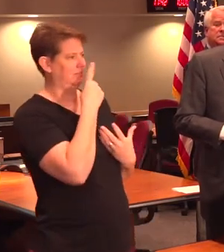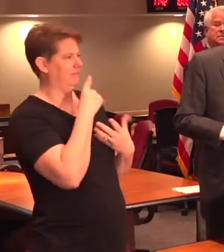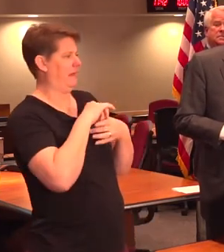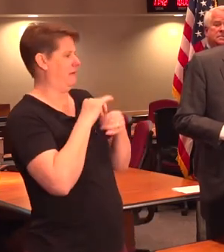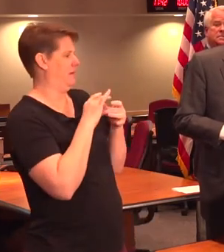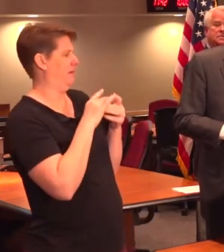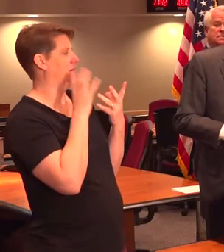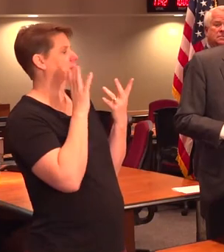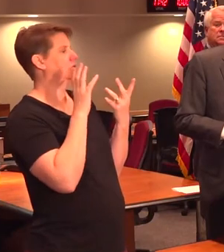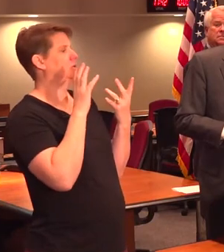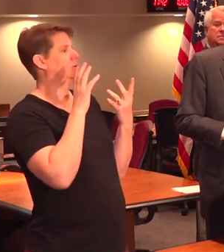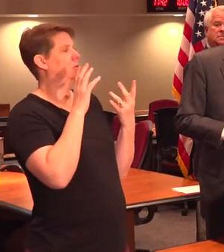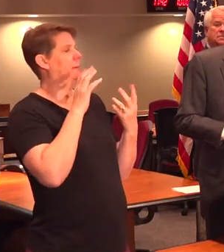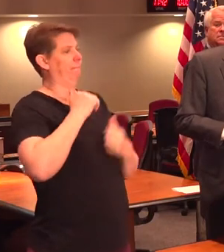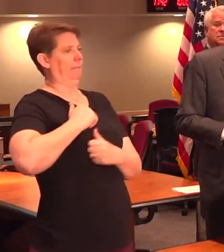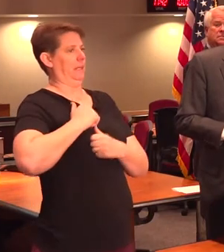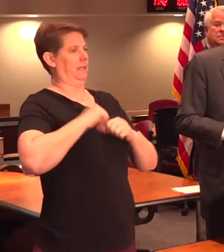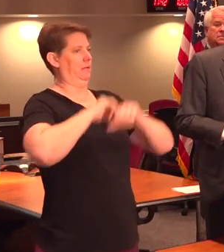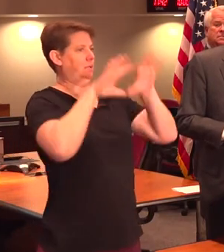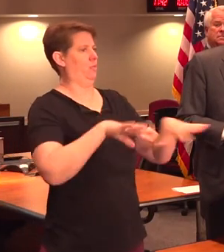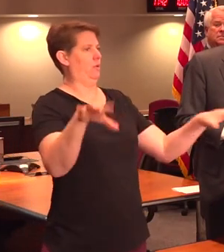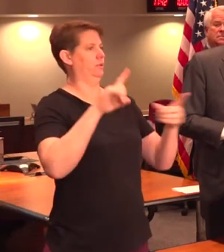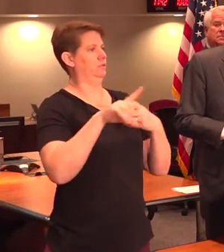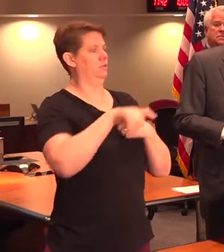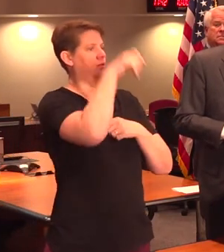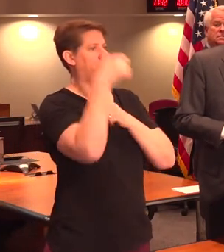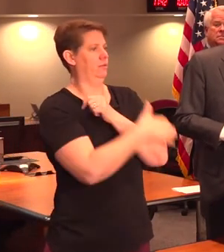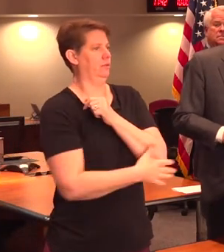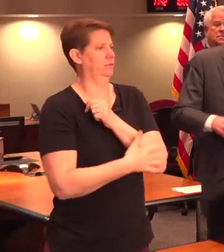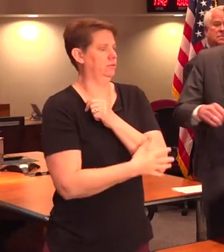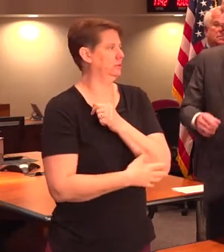might affect deployments overseas, military deployments?